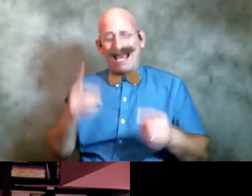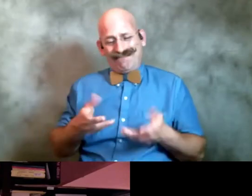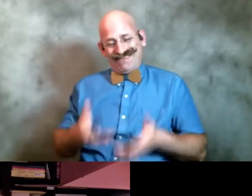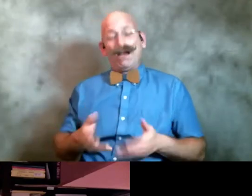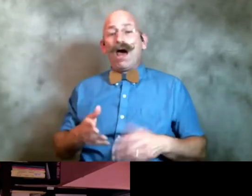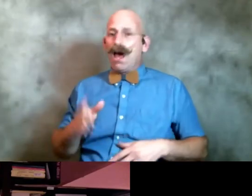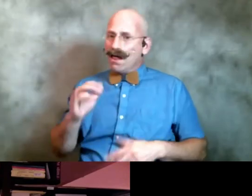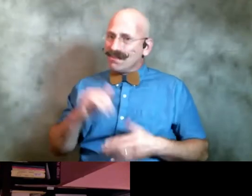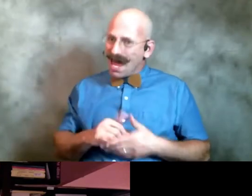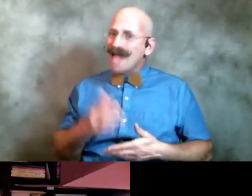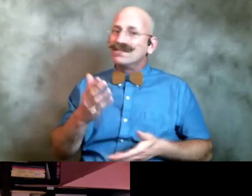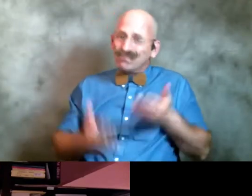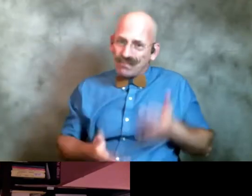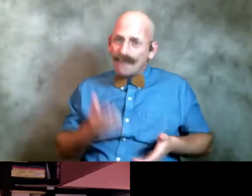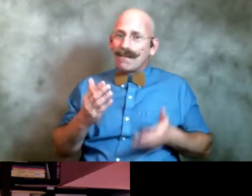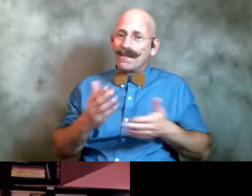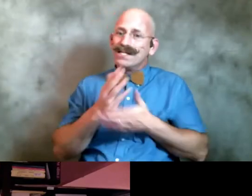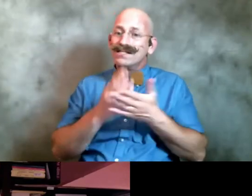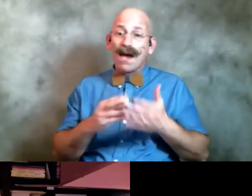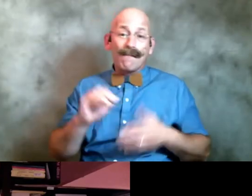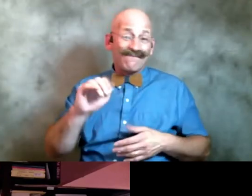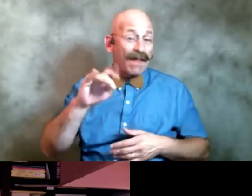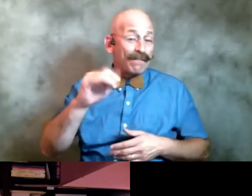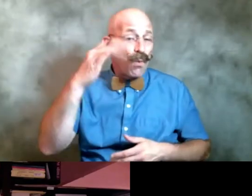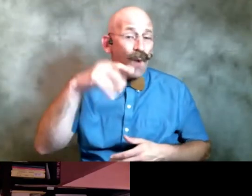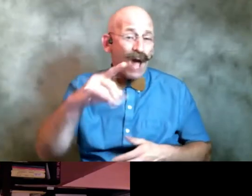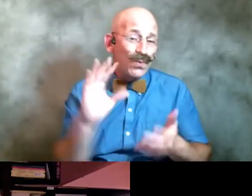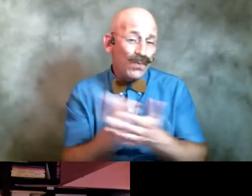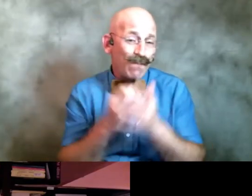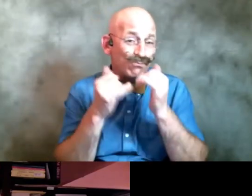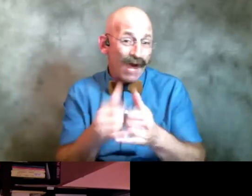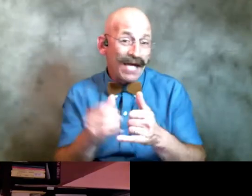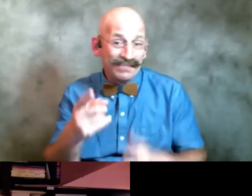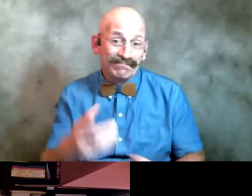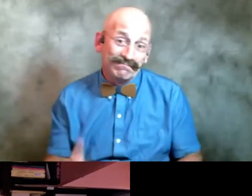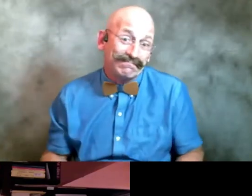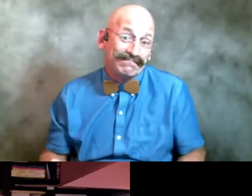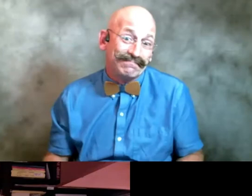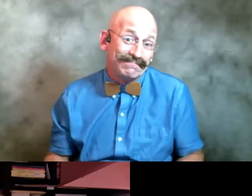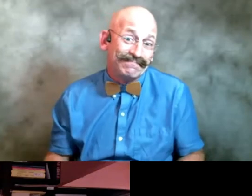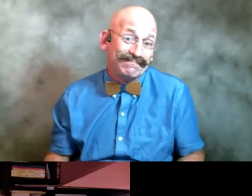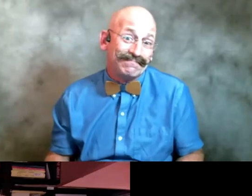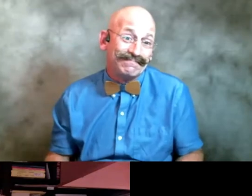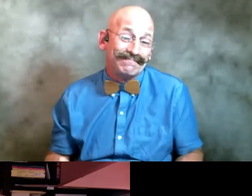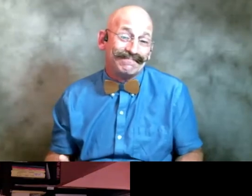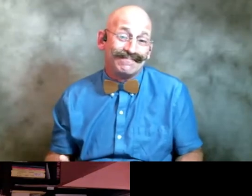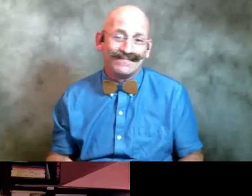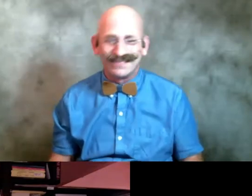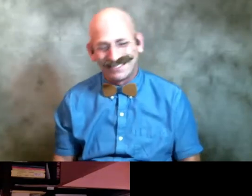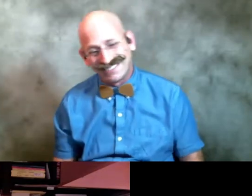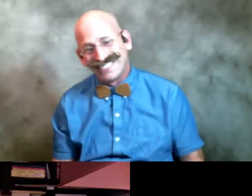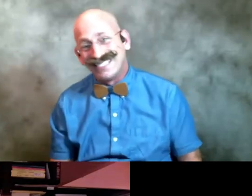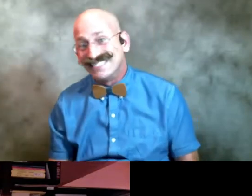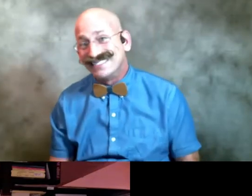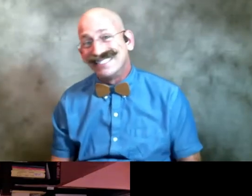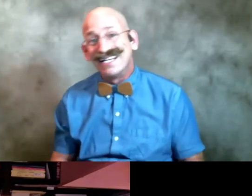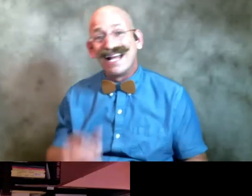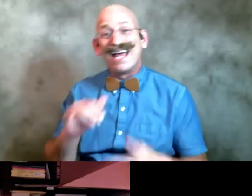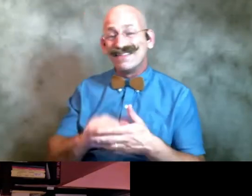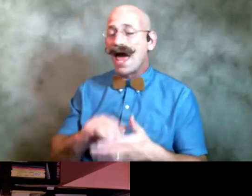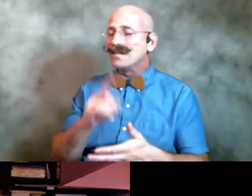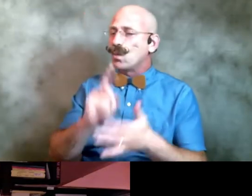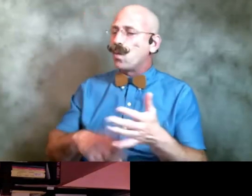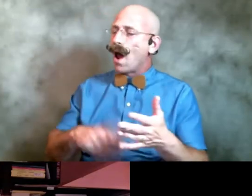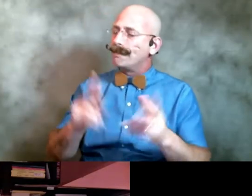probably what was some of the elements that won you the the prize uh for this collection because that was what was praised